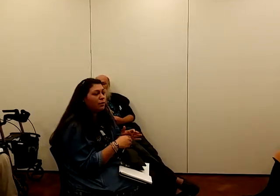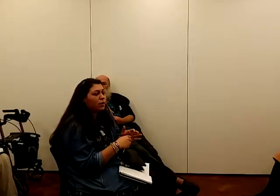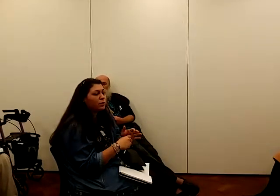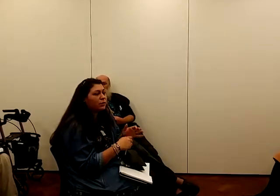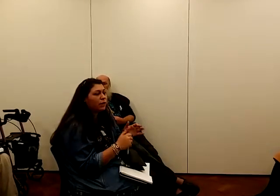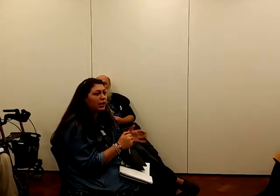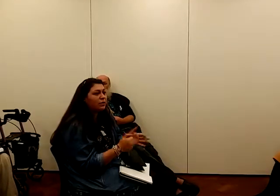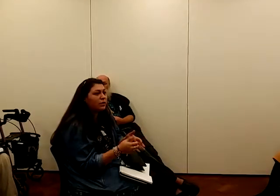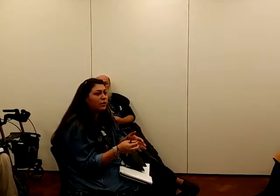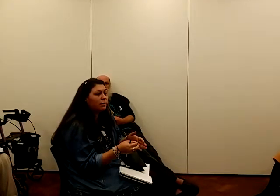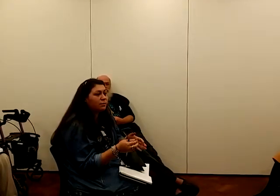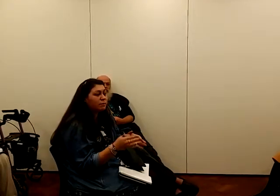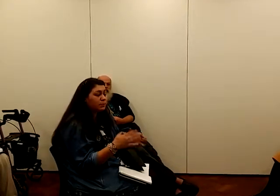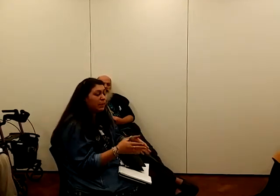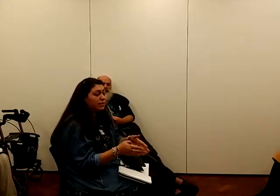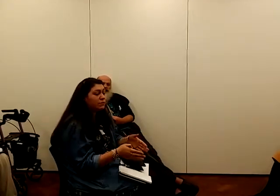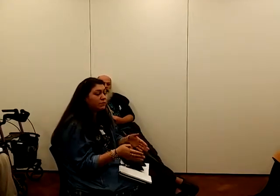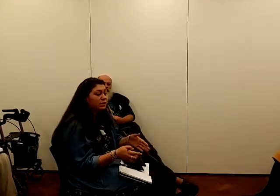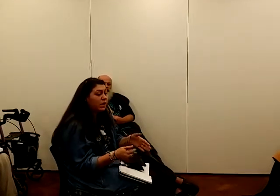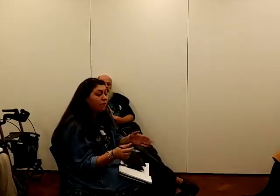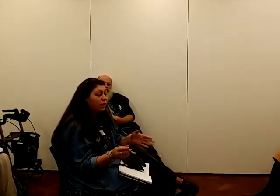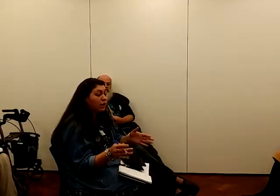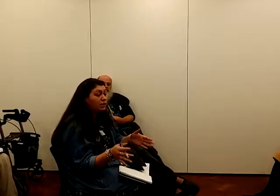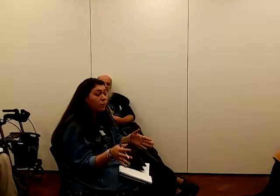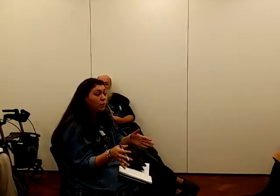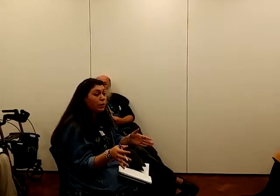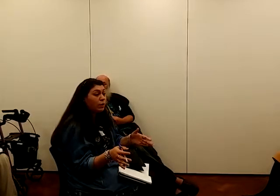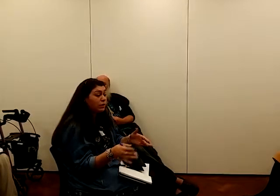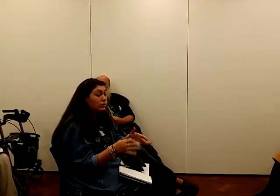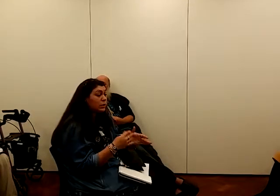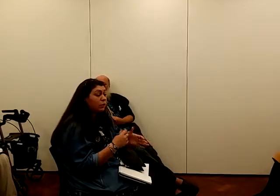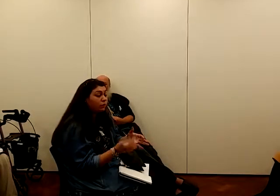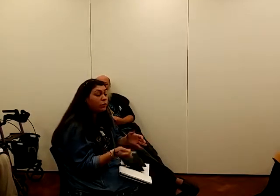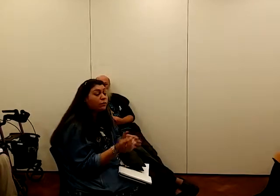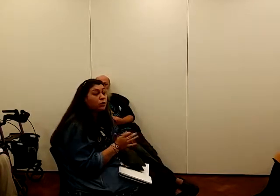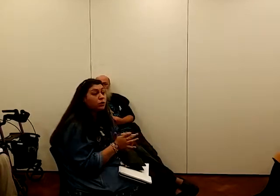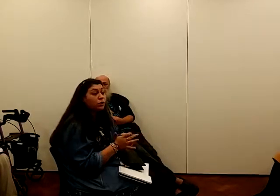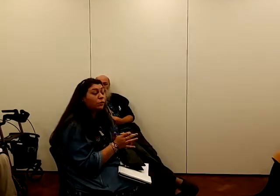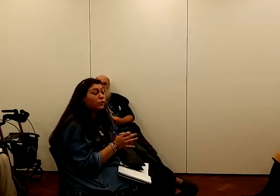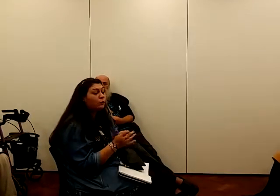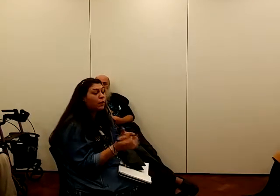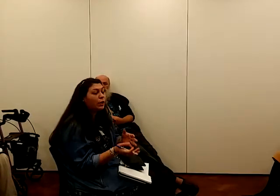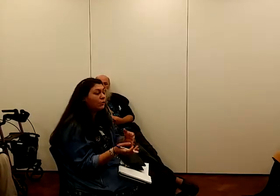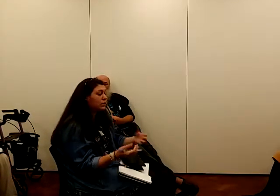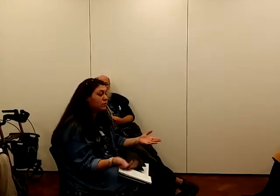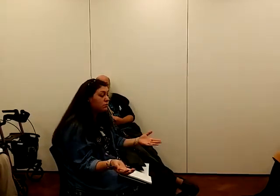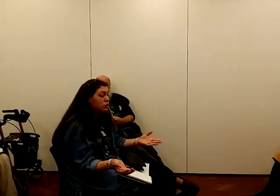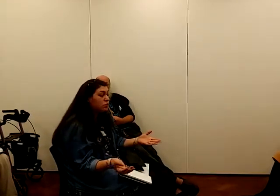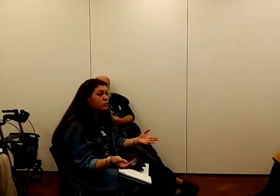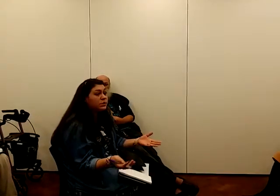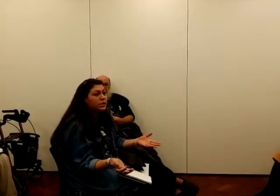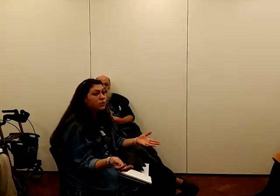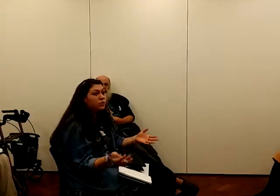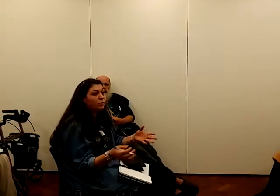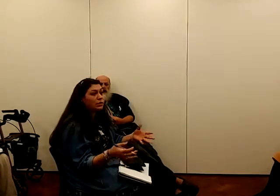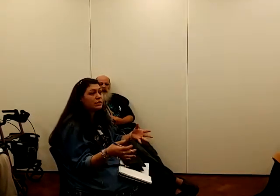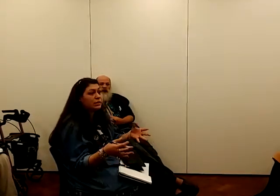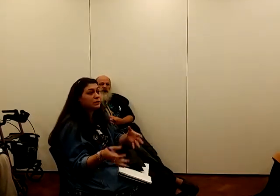kind of getting perspective of saying, right, here's one week, this is how often you've got to look for work. If it's job seekers or if it's